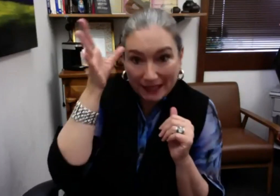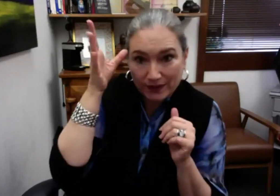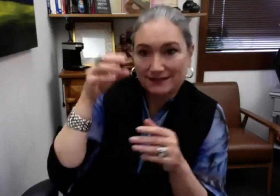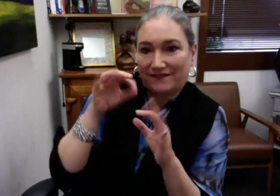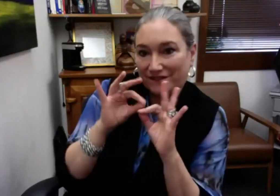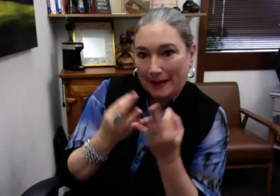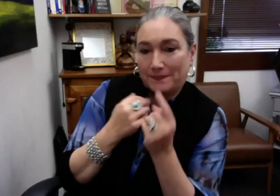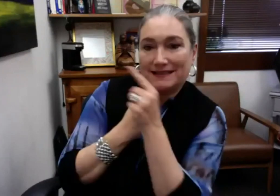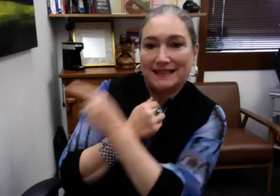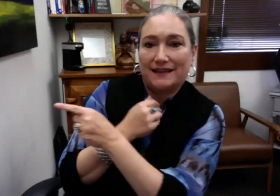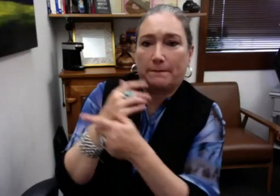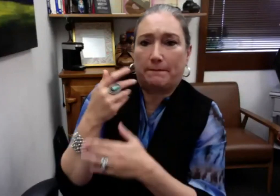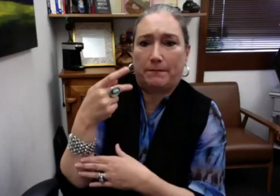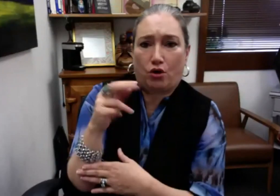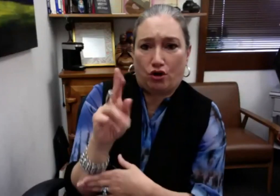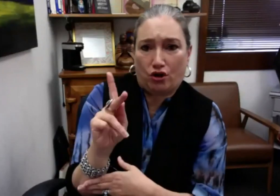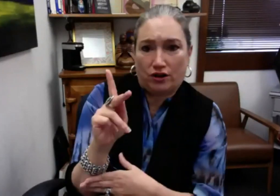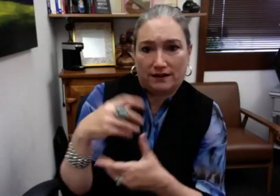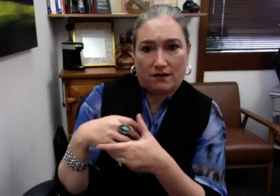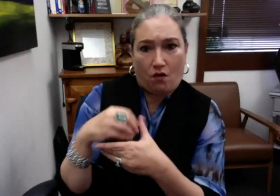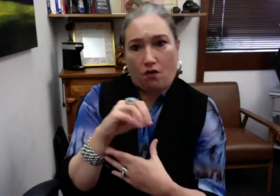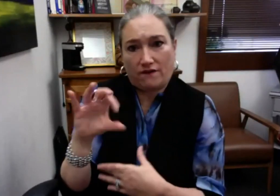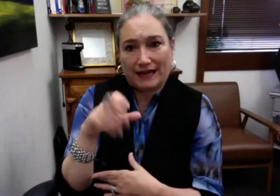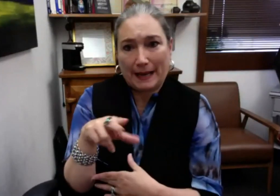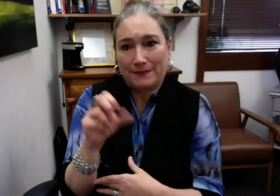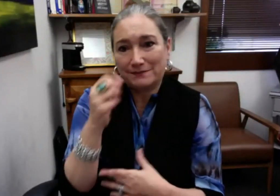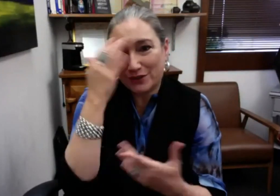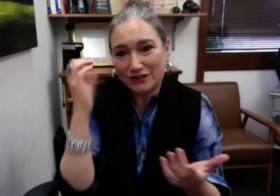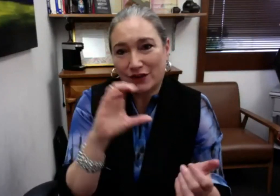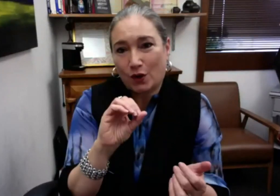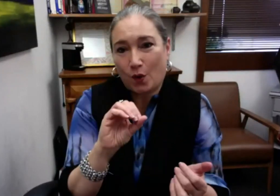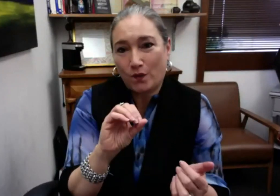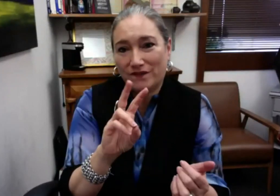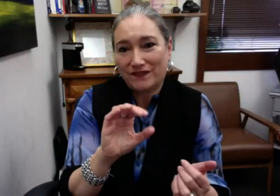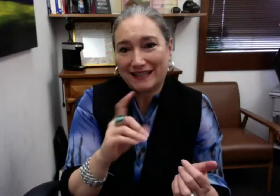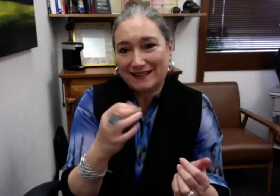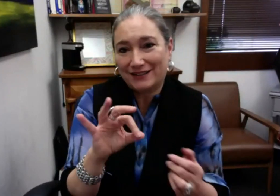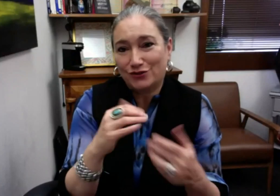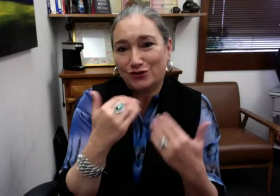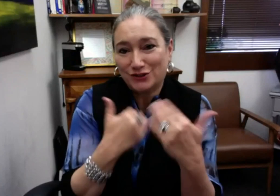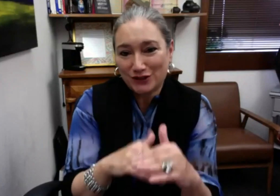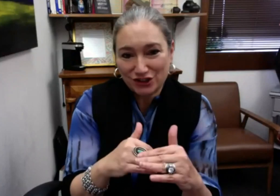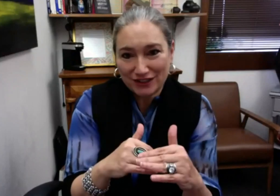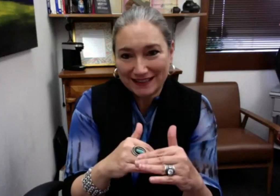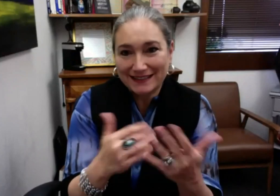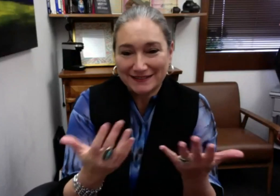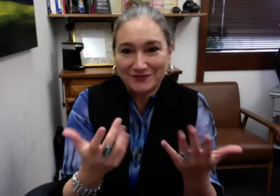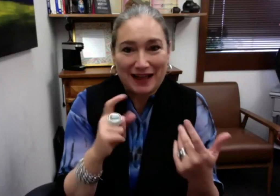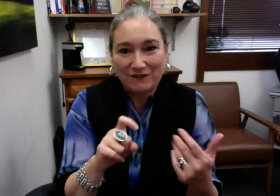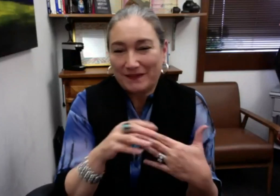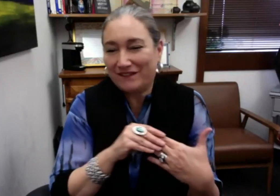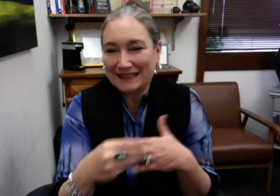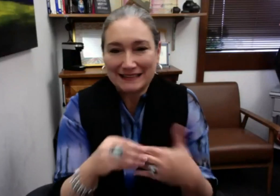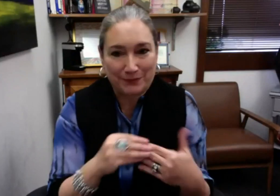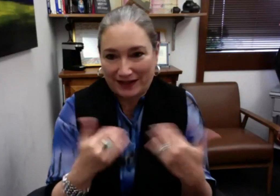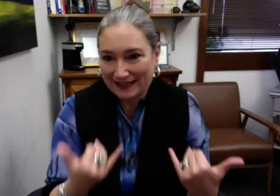for infants and young children, their parents and families. And that's actually in a park off campus, again, because of